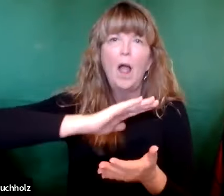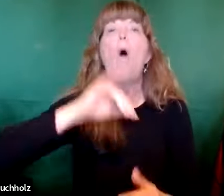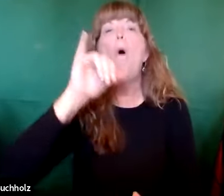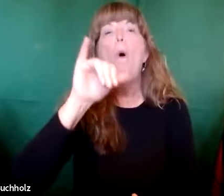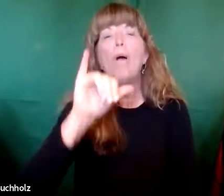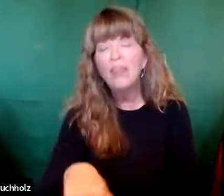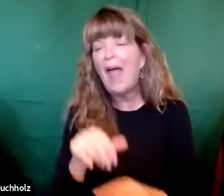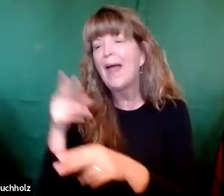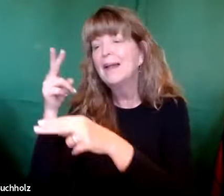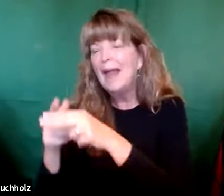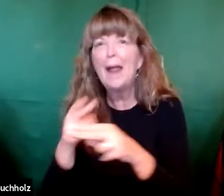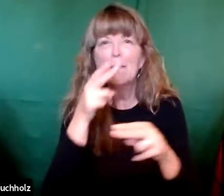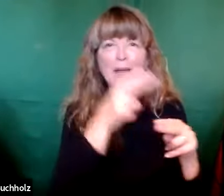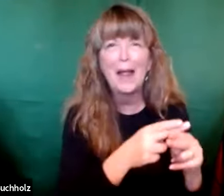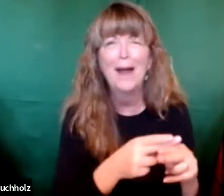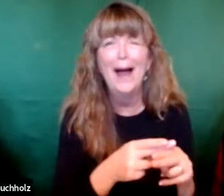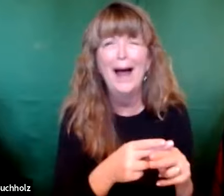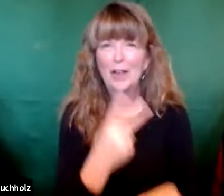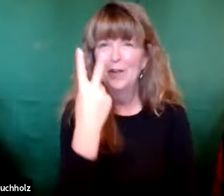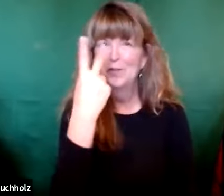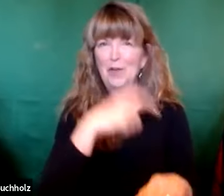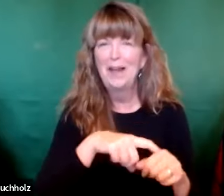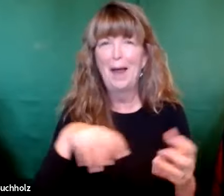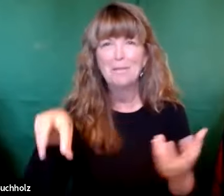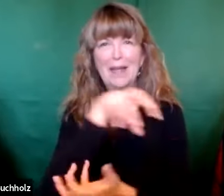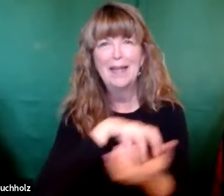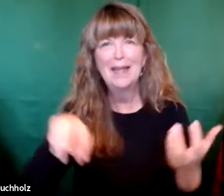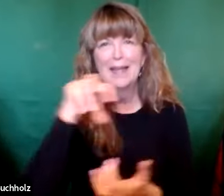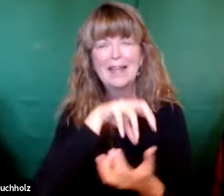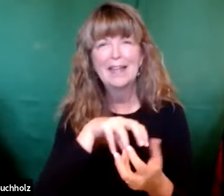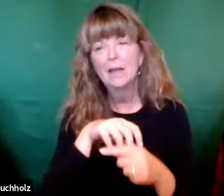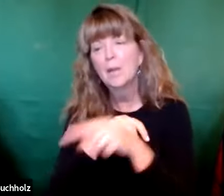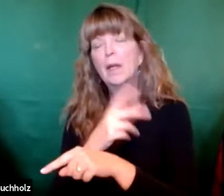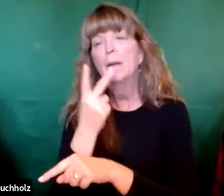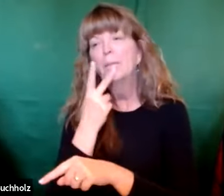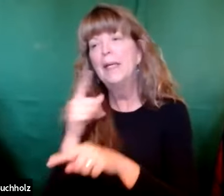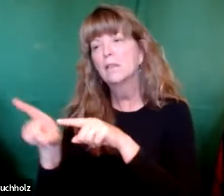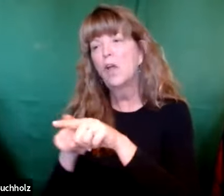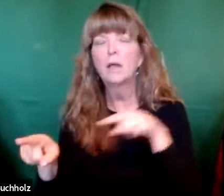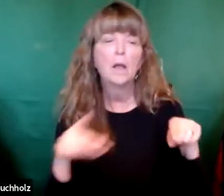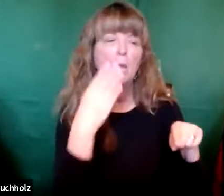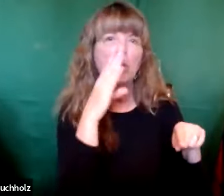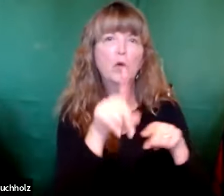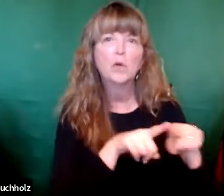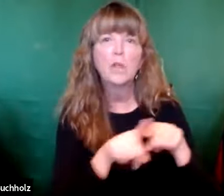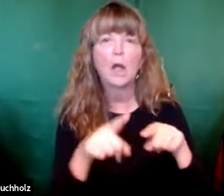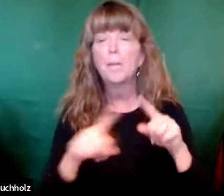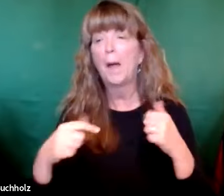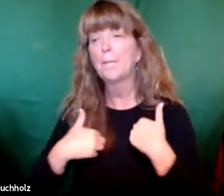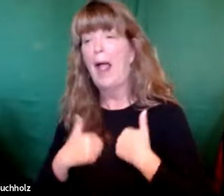You know, when my mom and I took them to the hospital, we had to take them two times to get their footprint so that we knew which